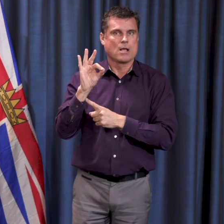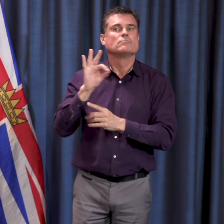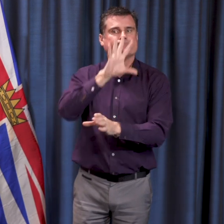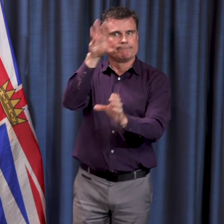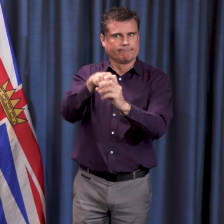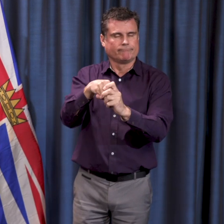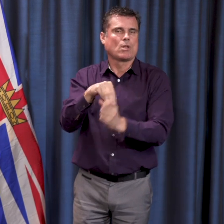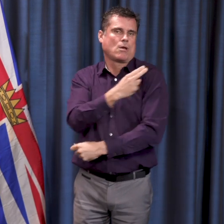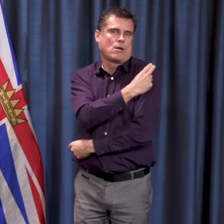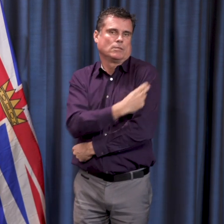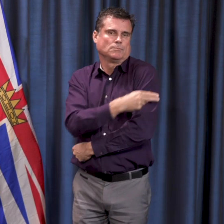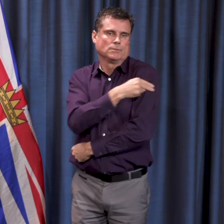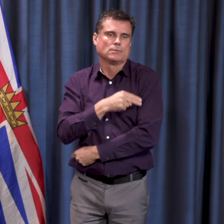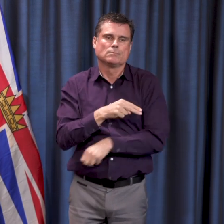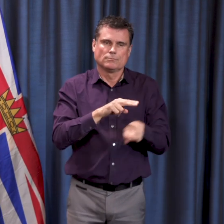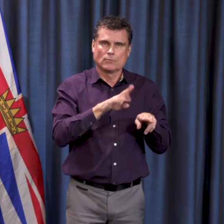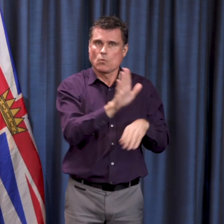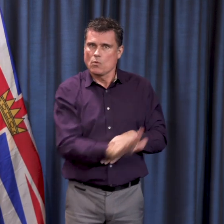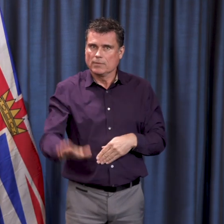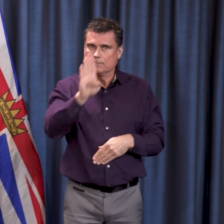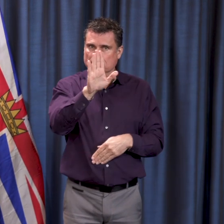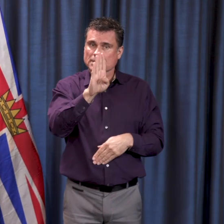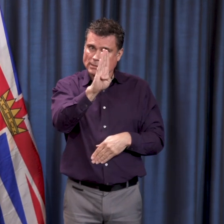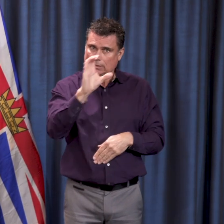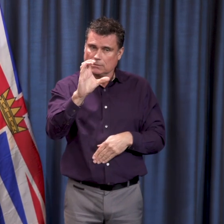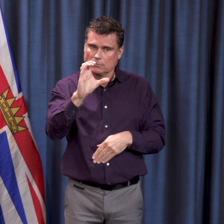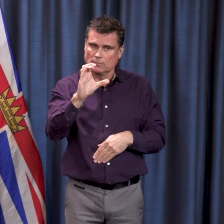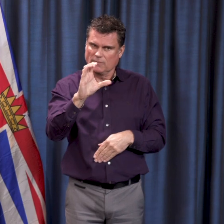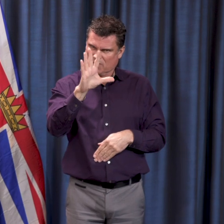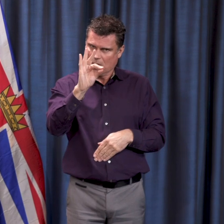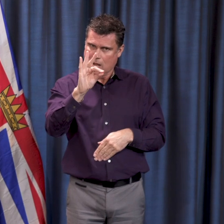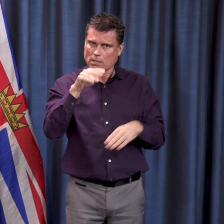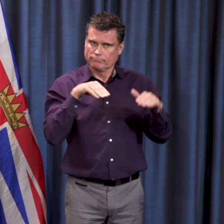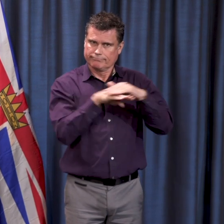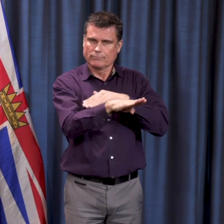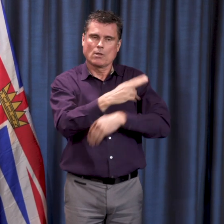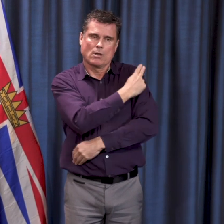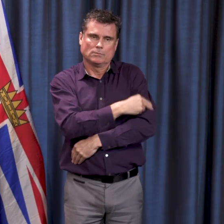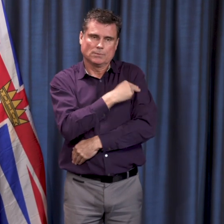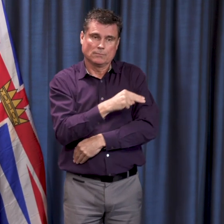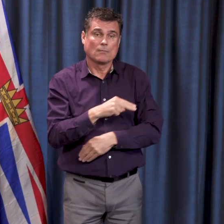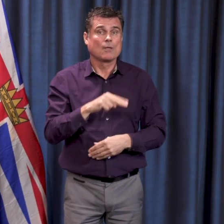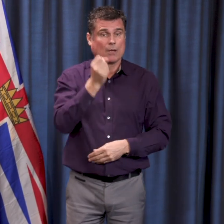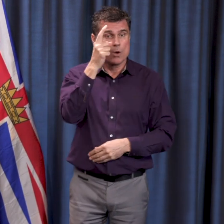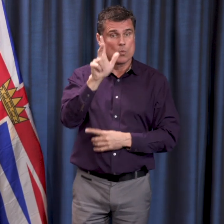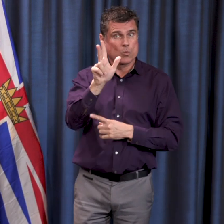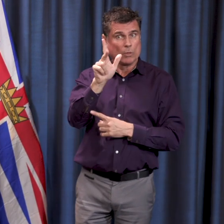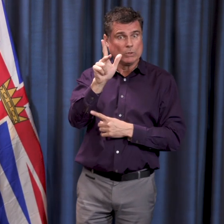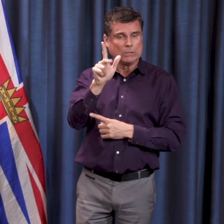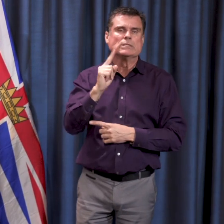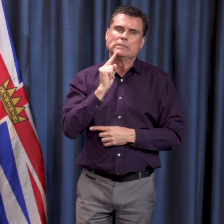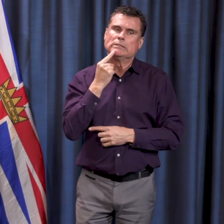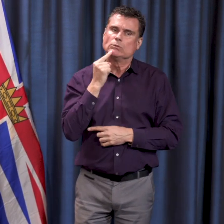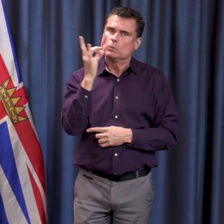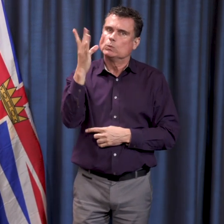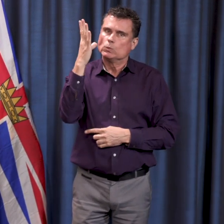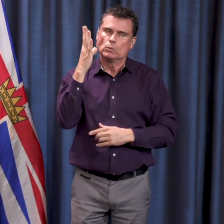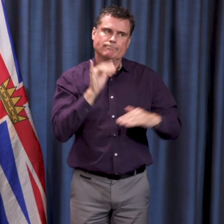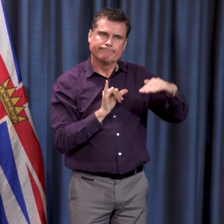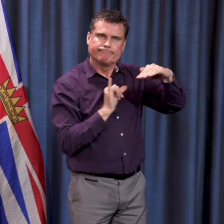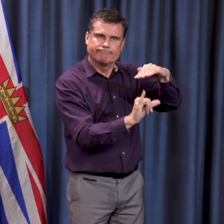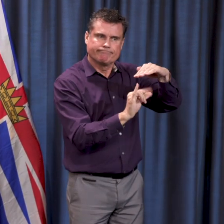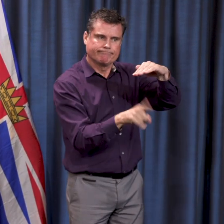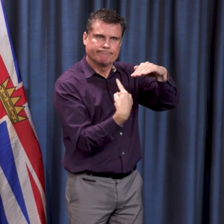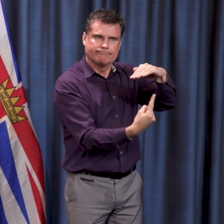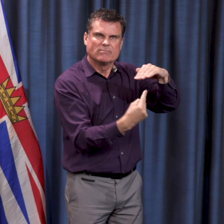hospitalized across the province and 23 of whom are in intensive care unit. We do not have